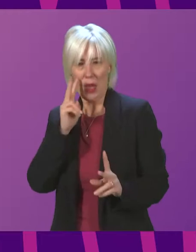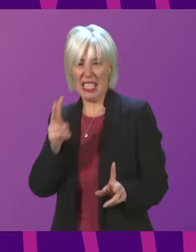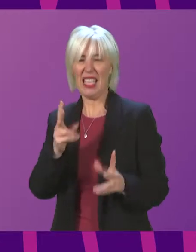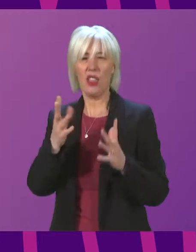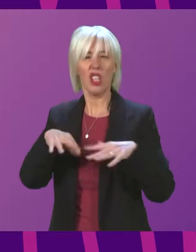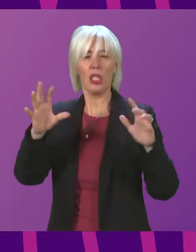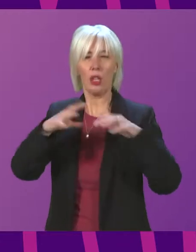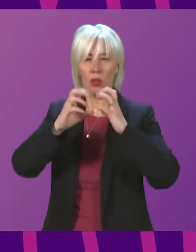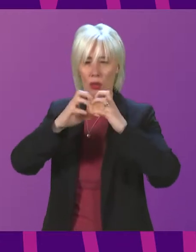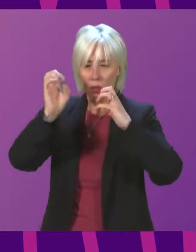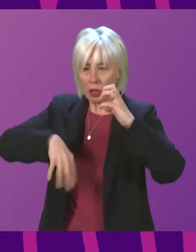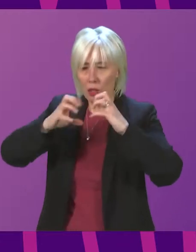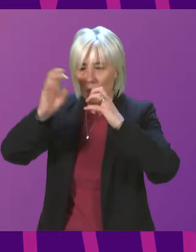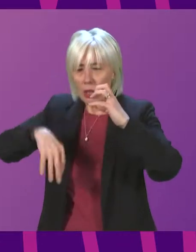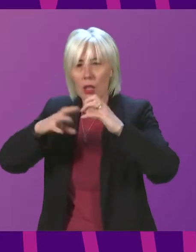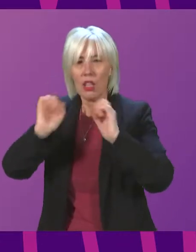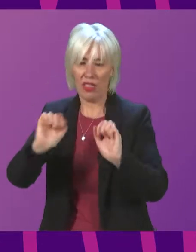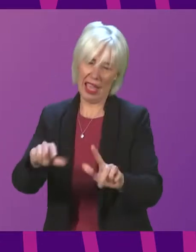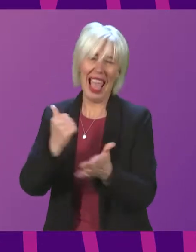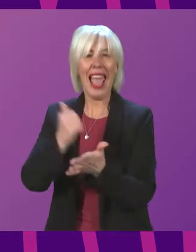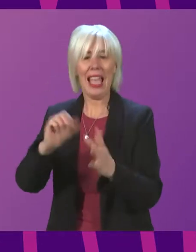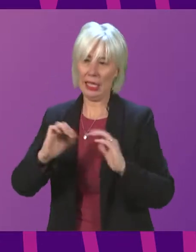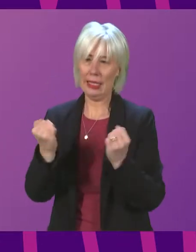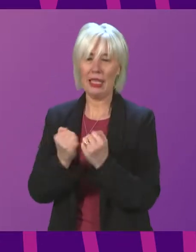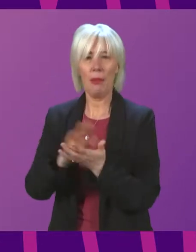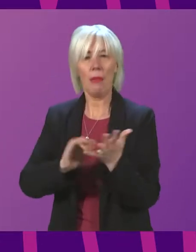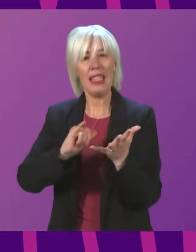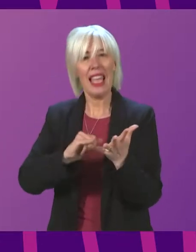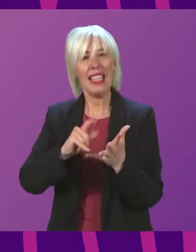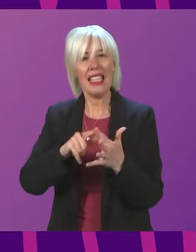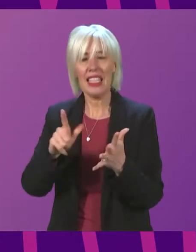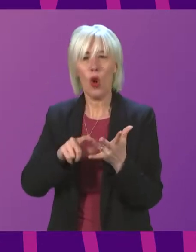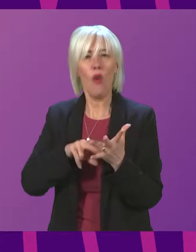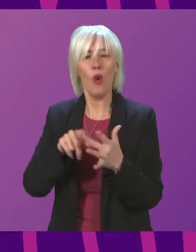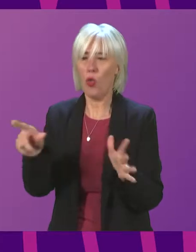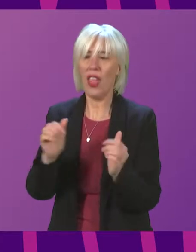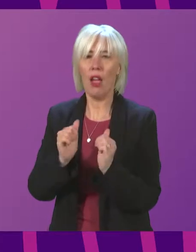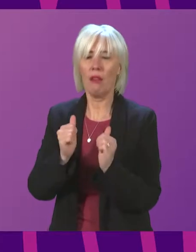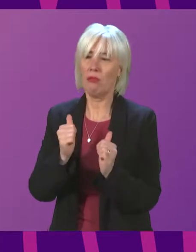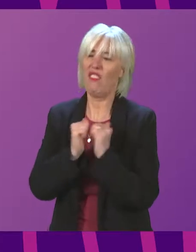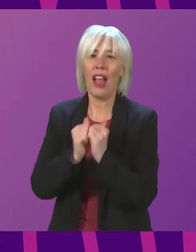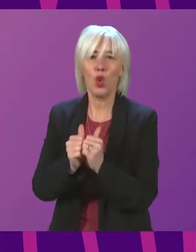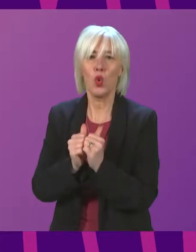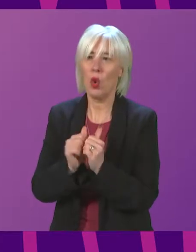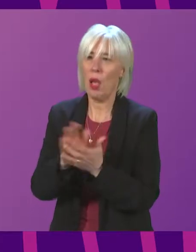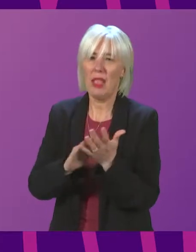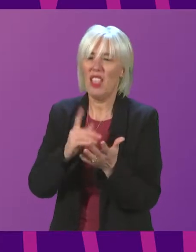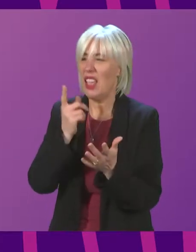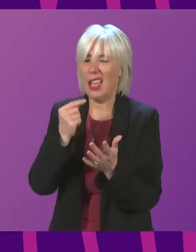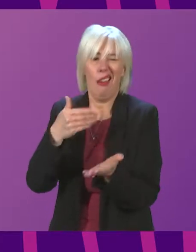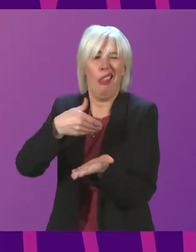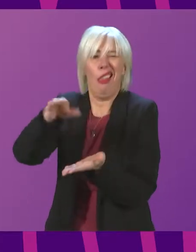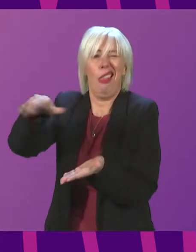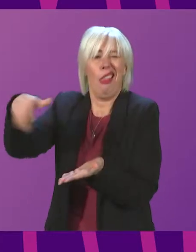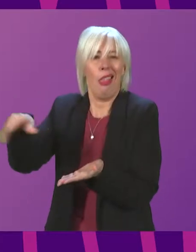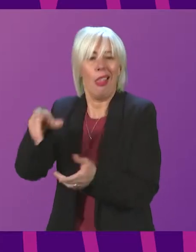dismantling that excellent team. Does that mean that the values of SSE and Ovo means that their workforce is dispensable? And